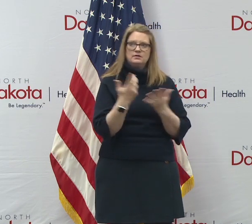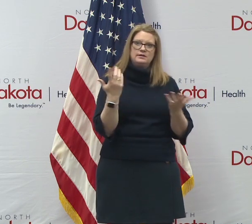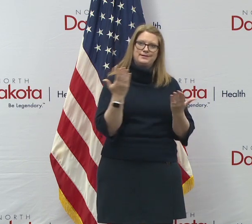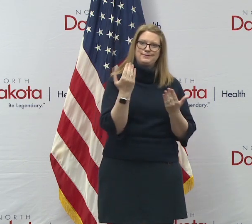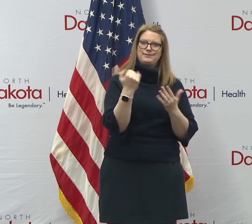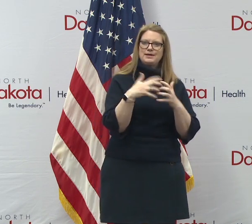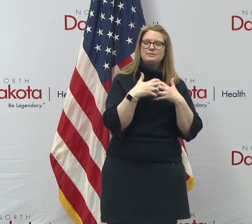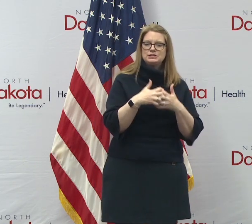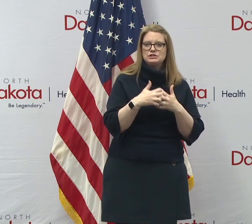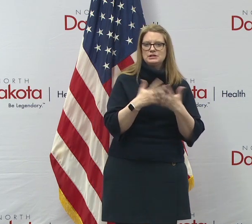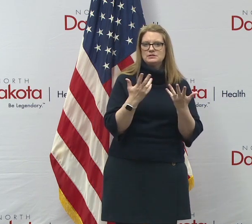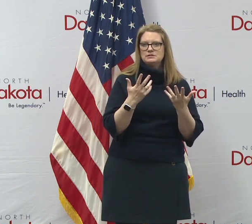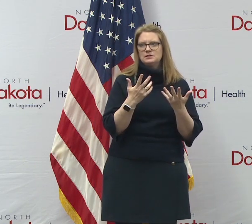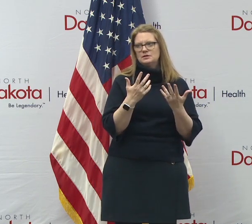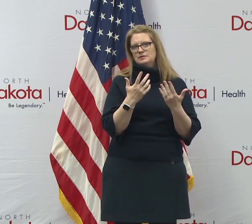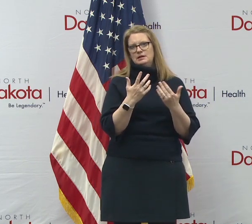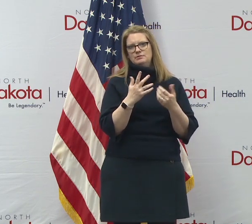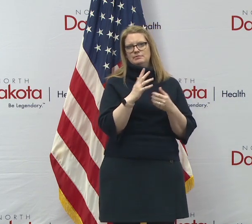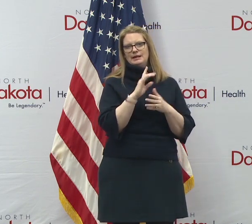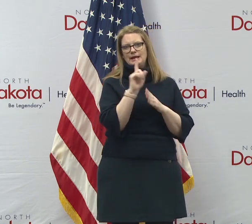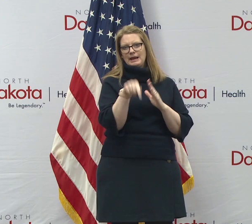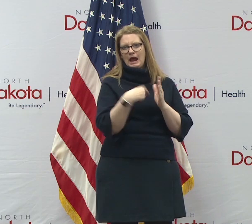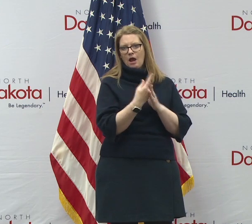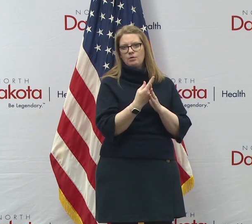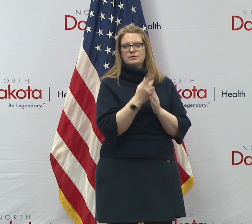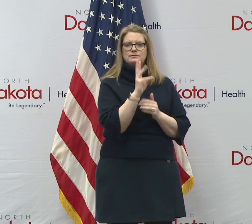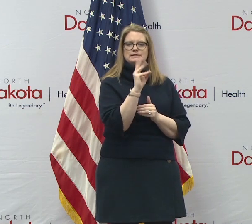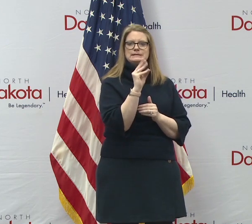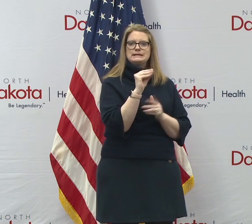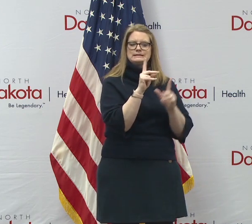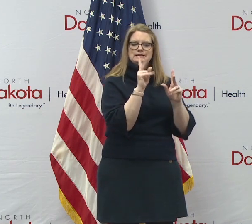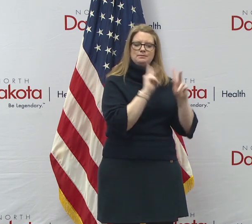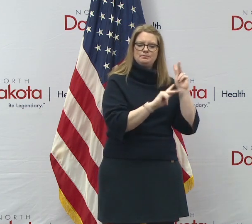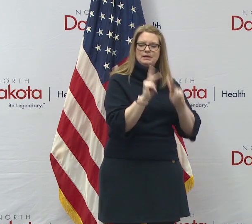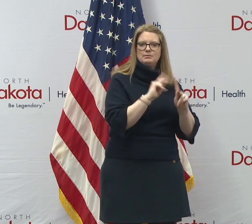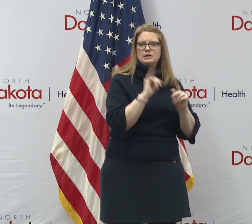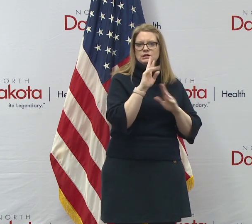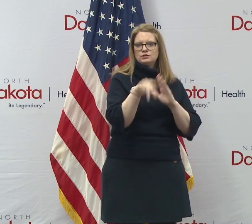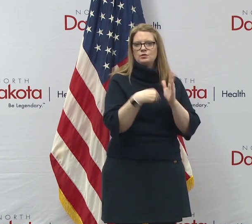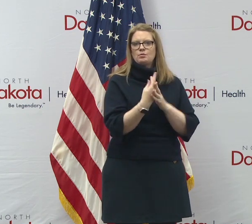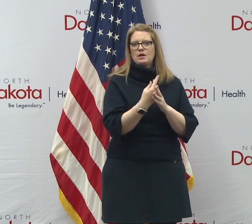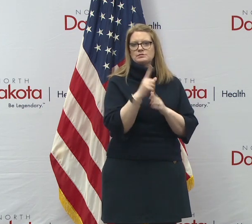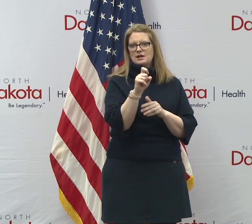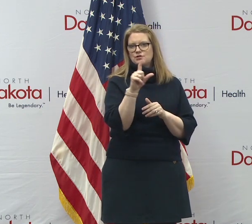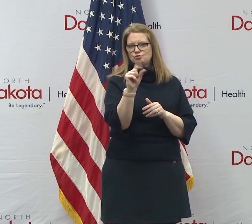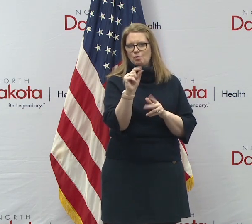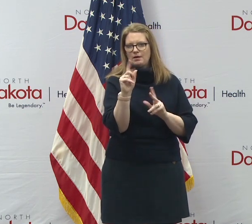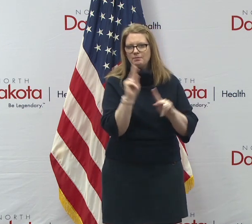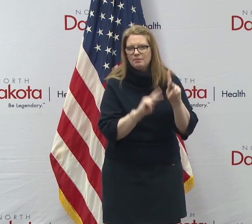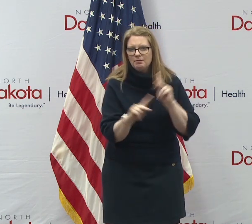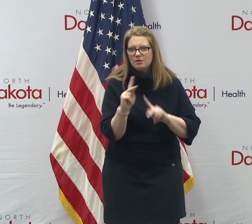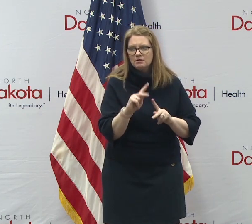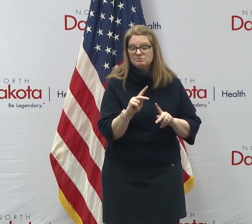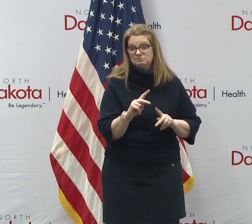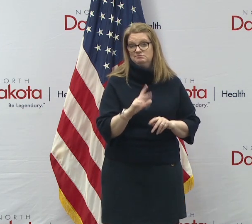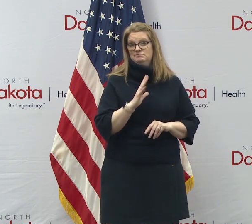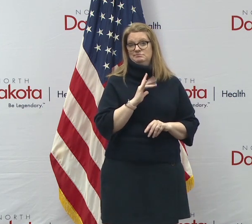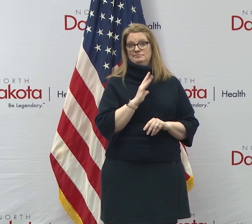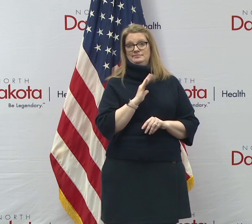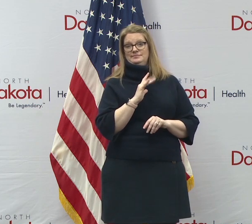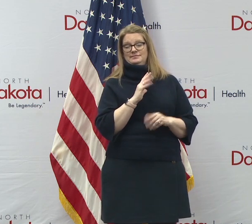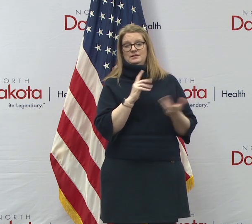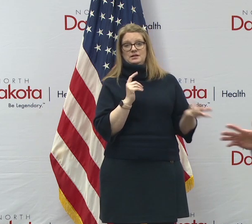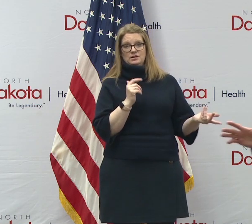place and with an hour test, say 60 people within two hours, could test 120. This could be a great tool to have as part of a,